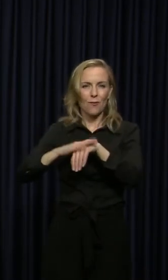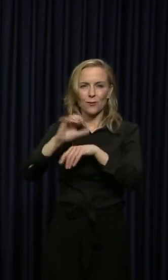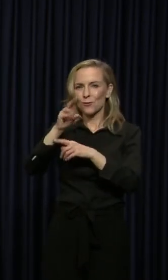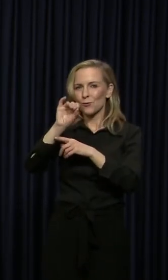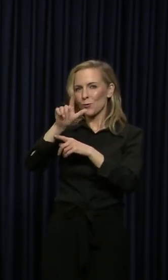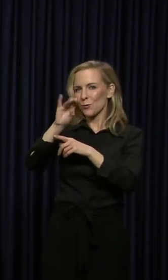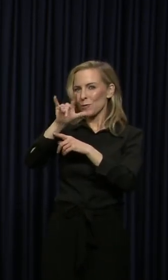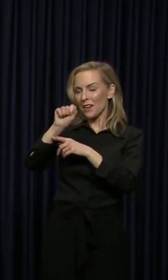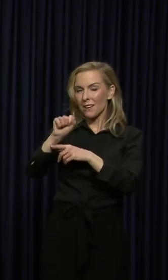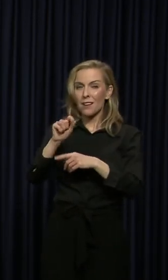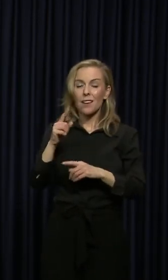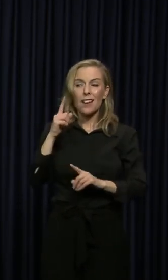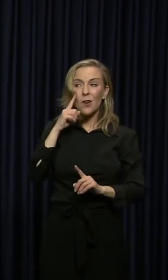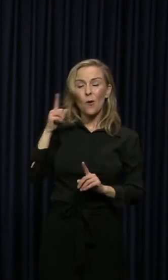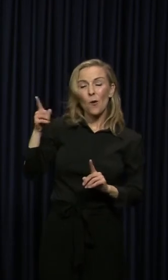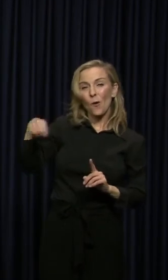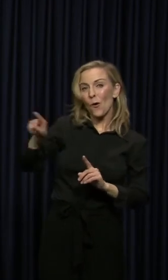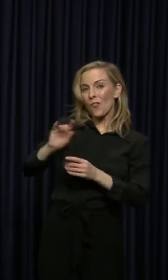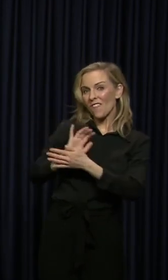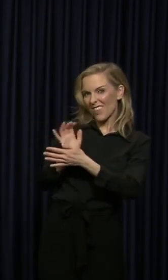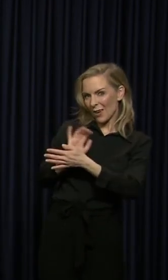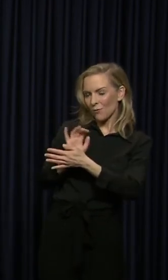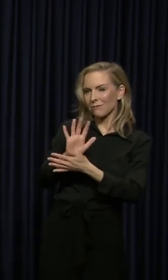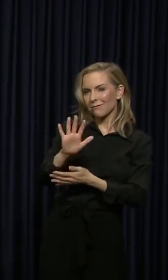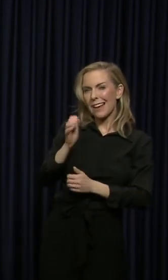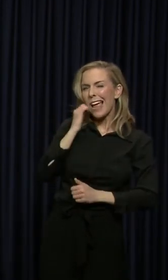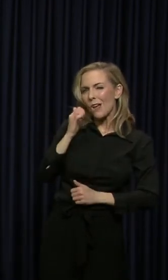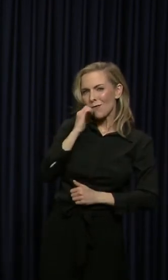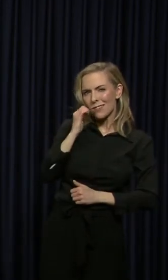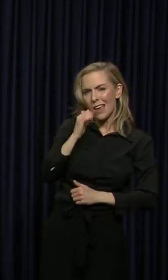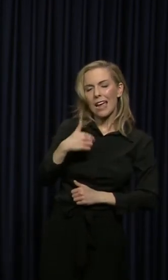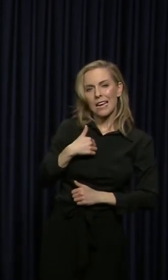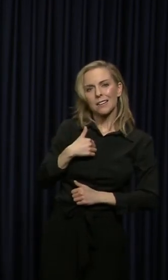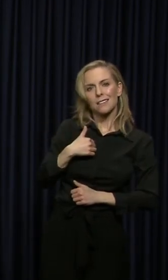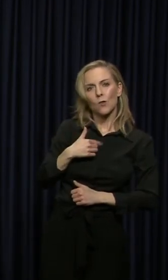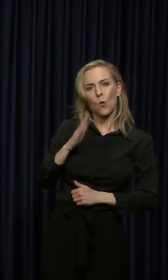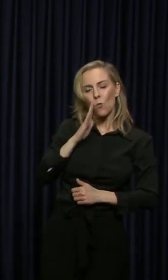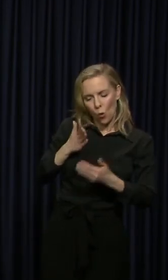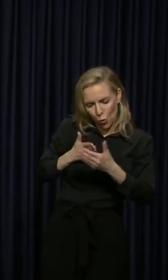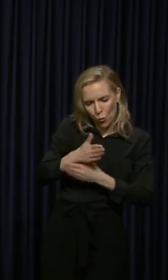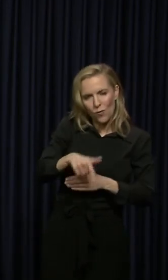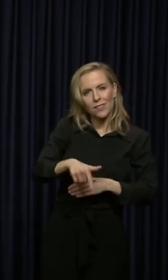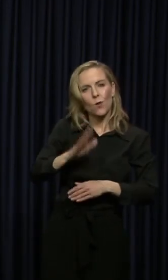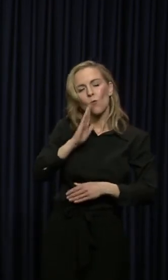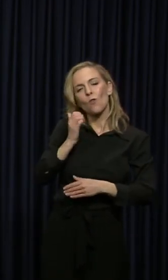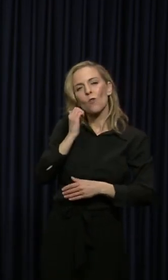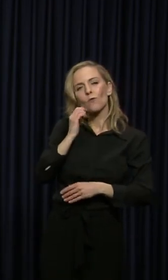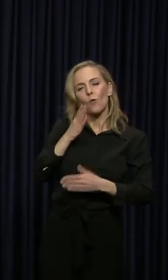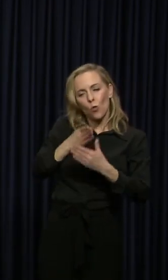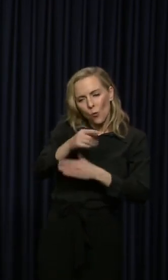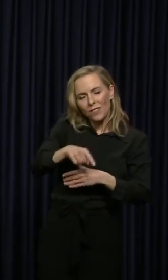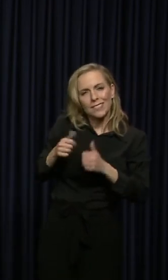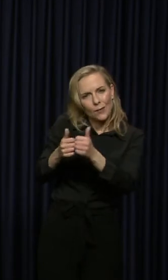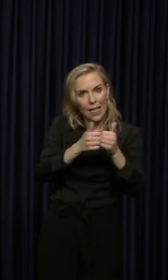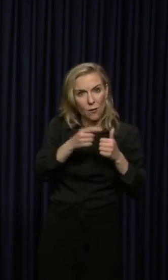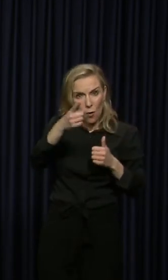And one more thing on the videos. You know, every day I say we're going to get through this. We're going to get through it together. If you believe it, why don't you